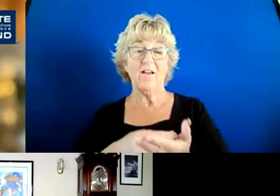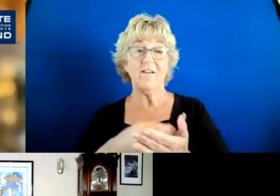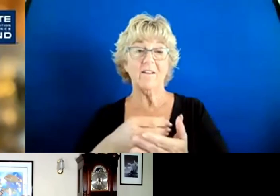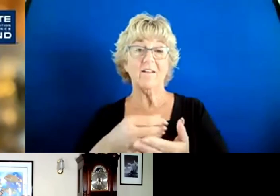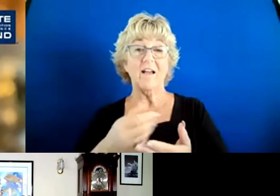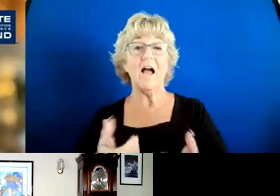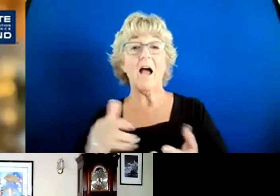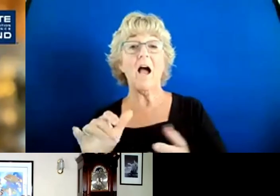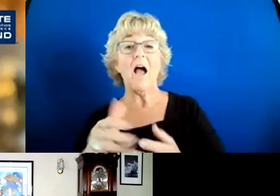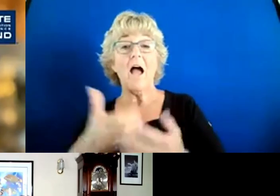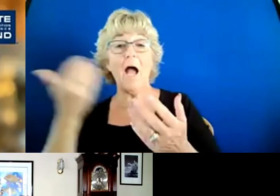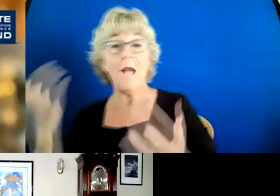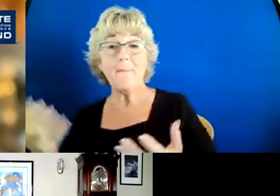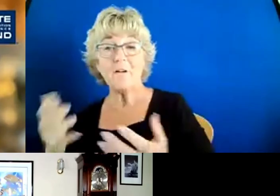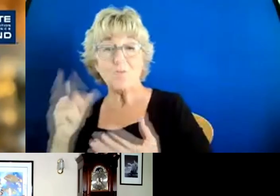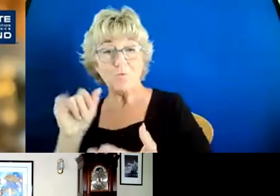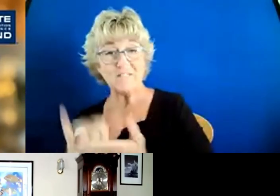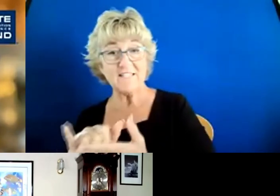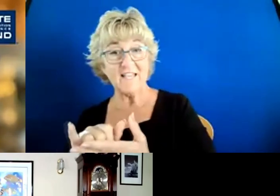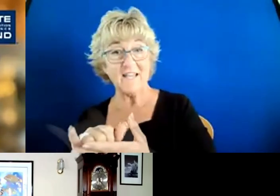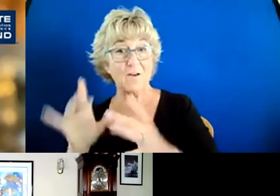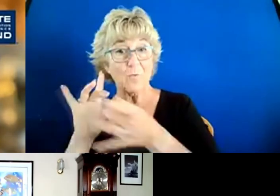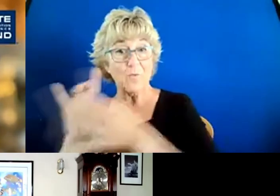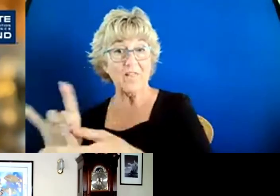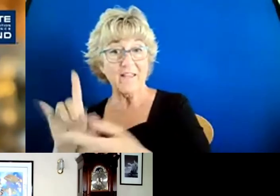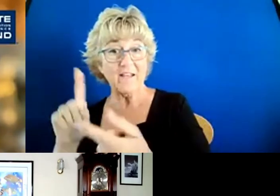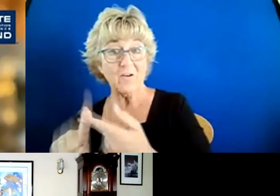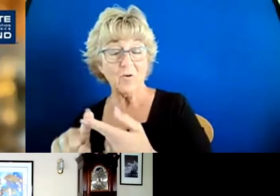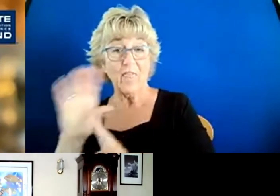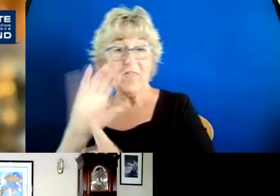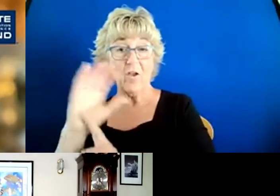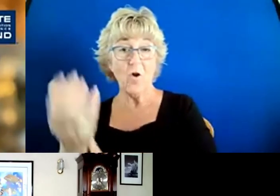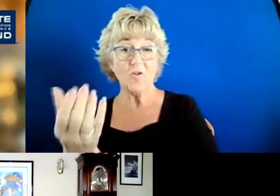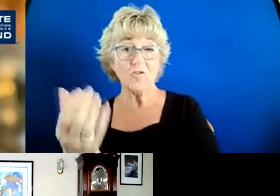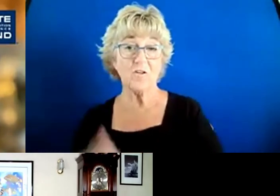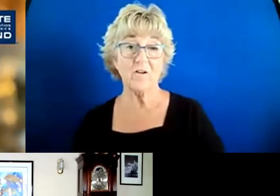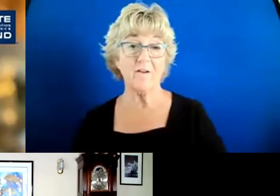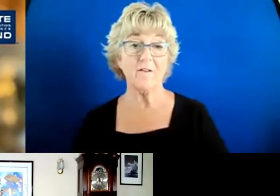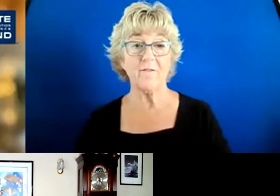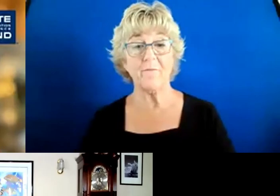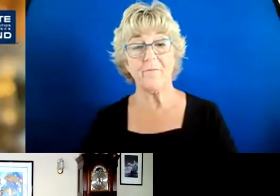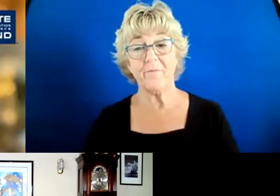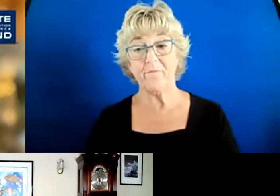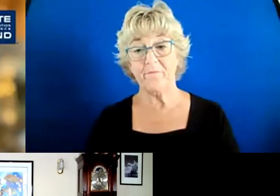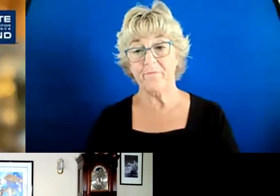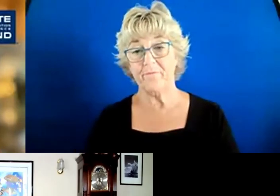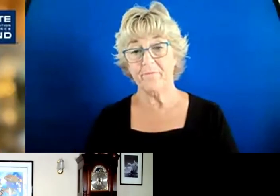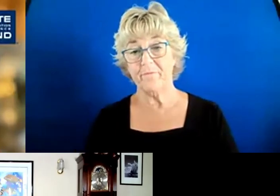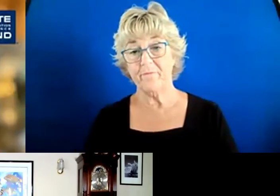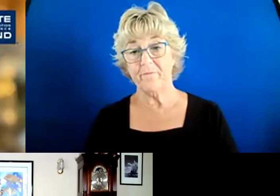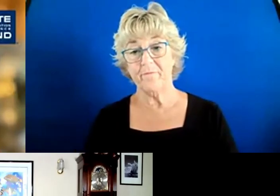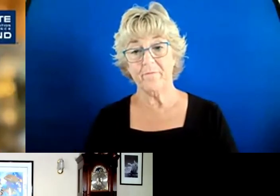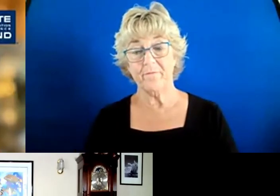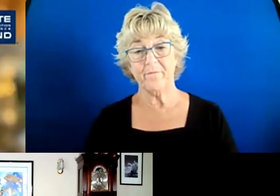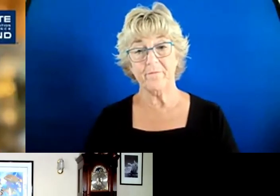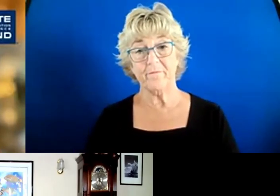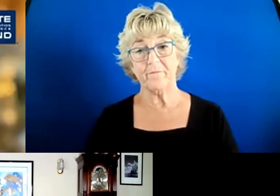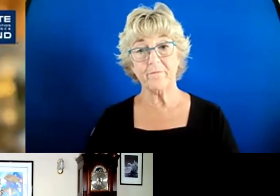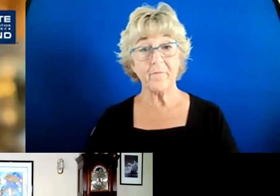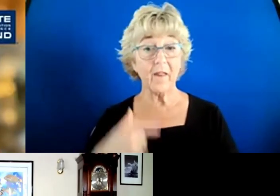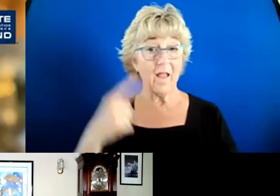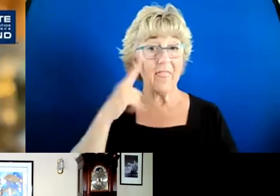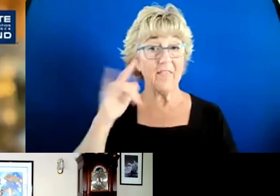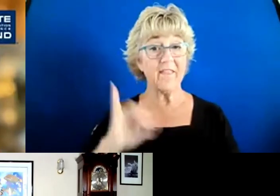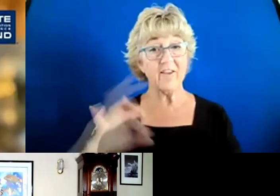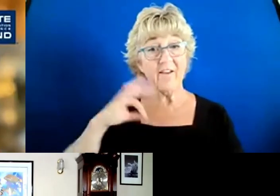that was the culture really that sprang into action? So, you know, I think there are certainly advantages